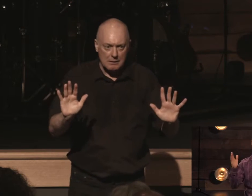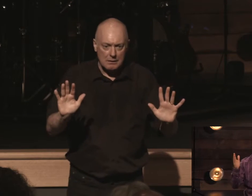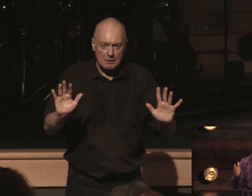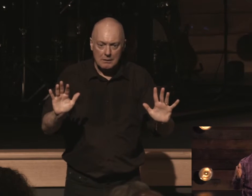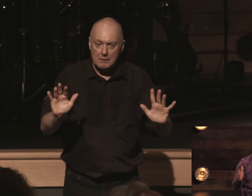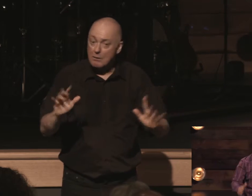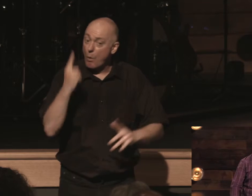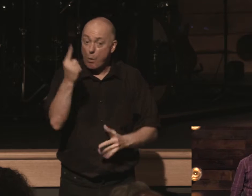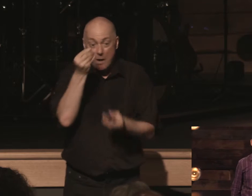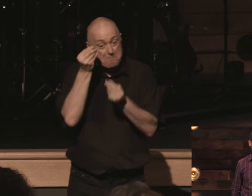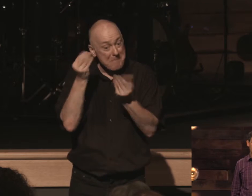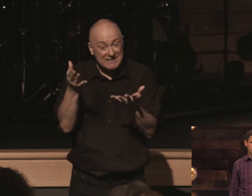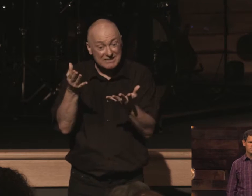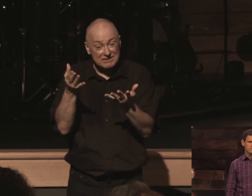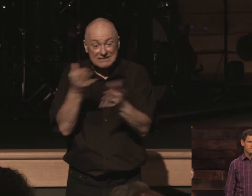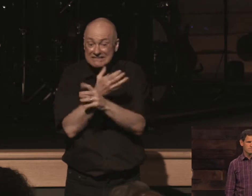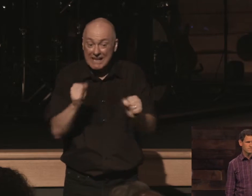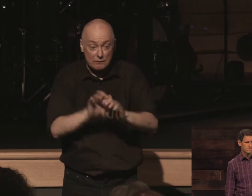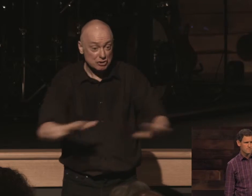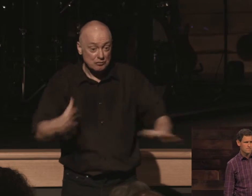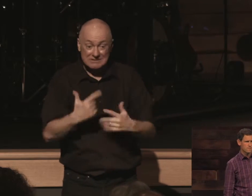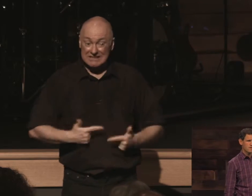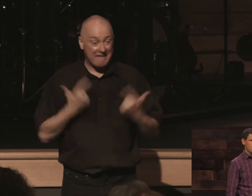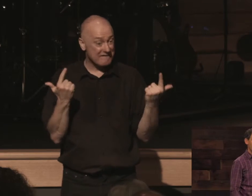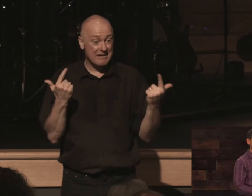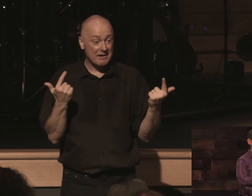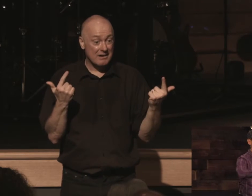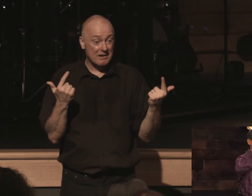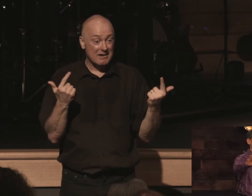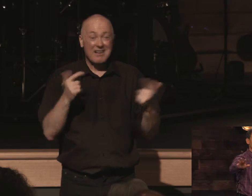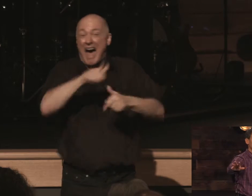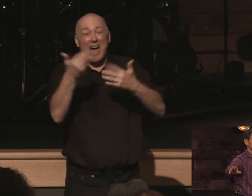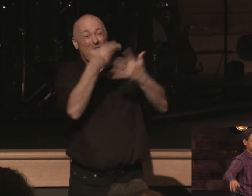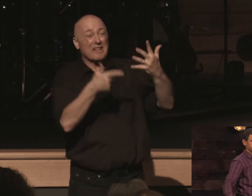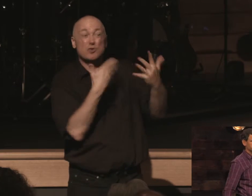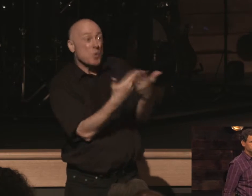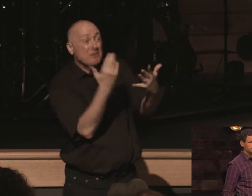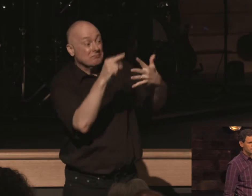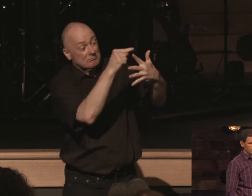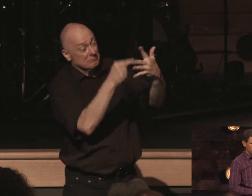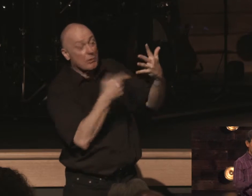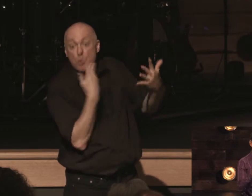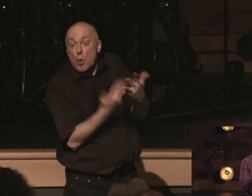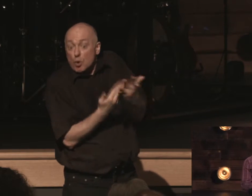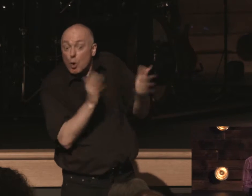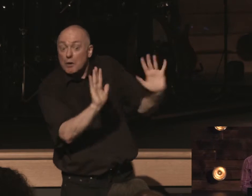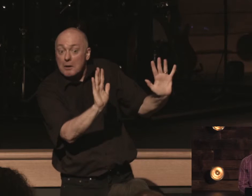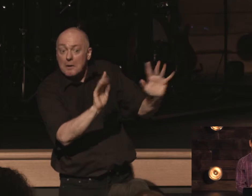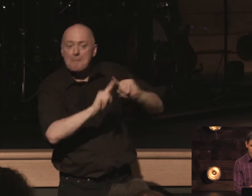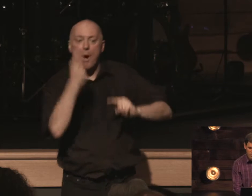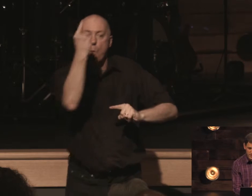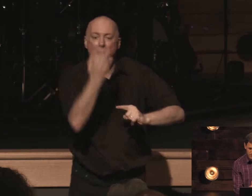only one message that can save their lives all those other things could be great but there's one thing that's the greatest